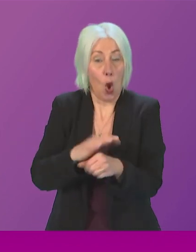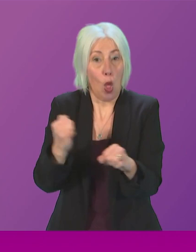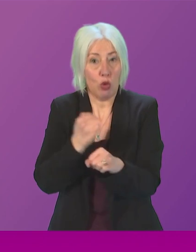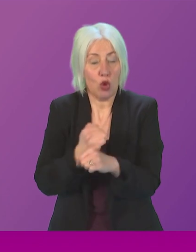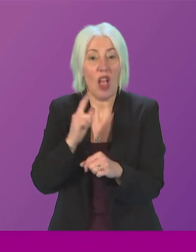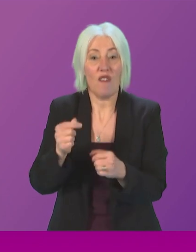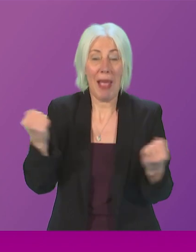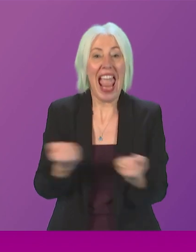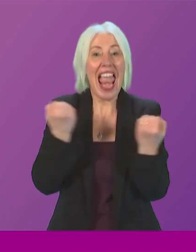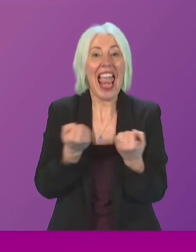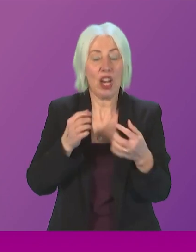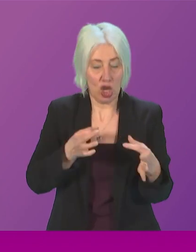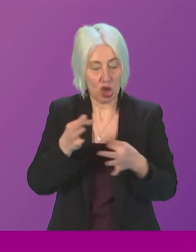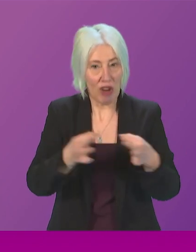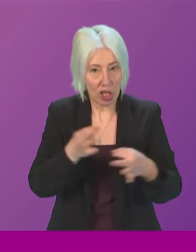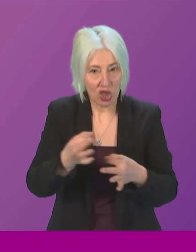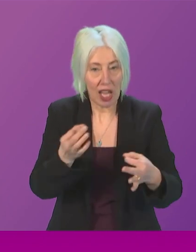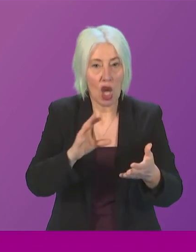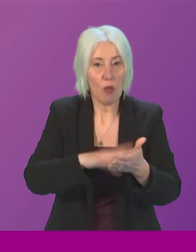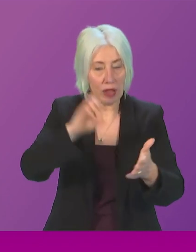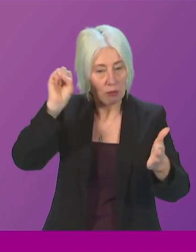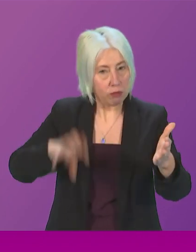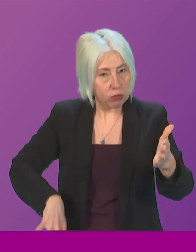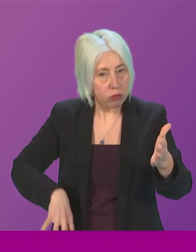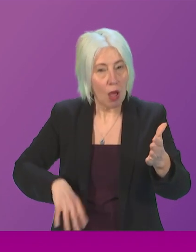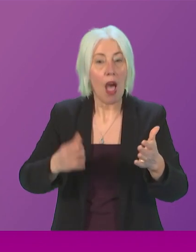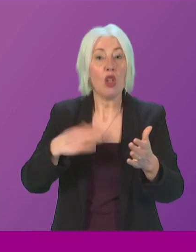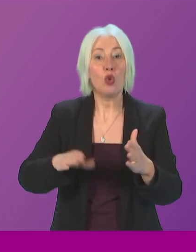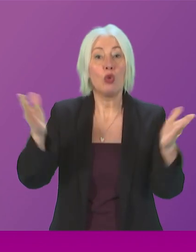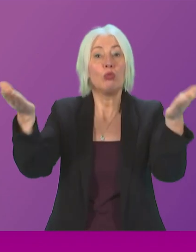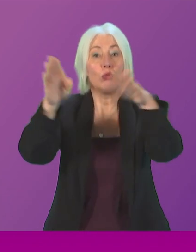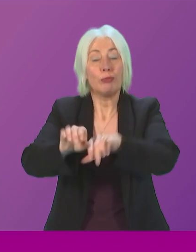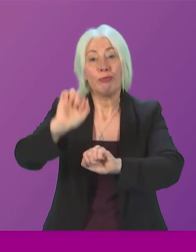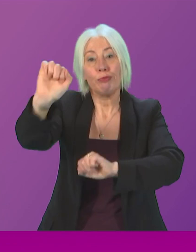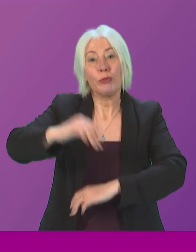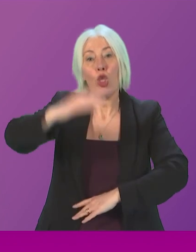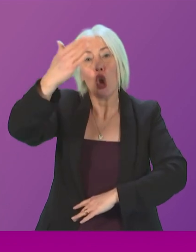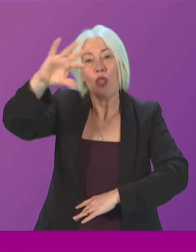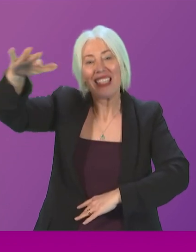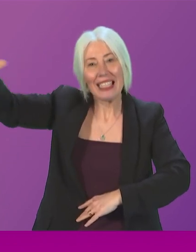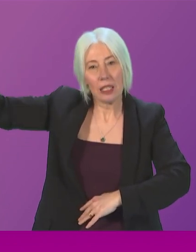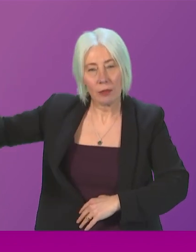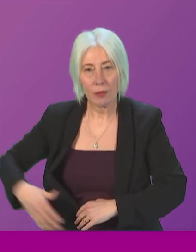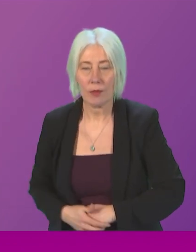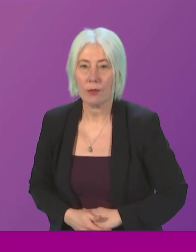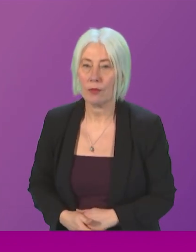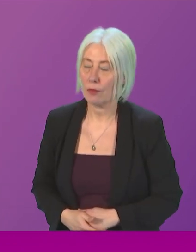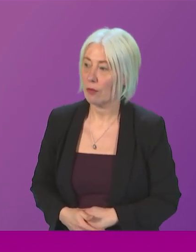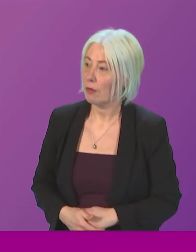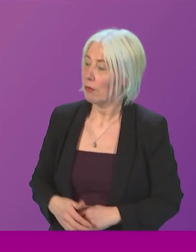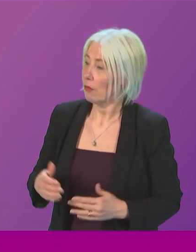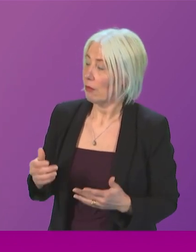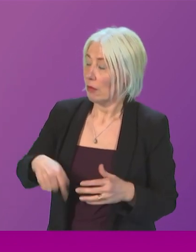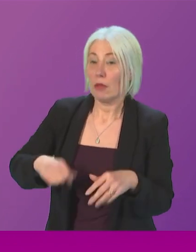strategy this government's intention to close down the North Sea first minister what the government